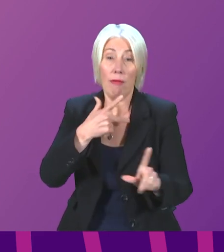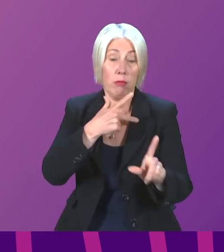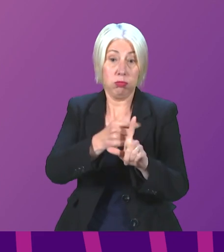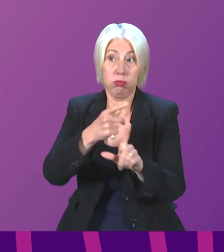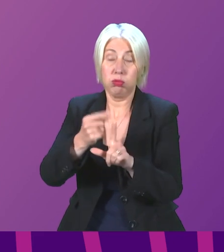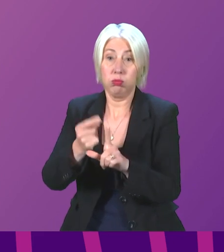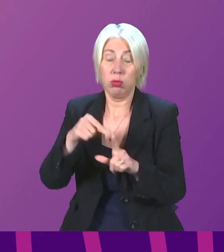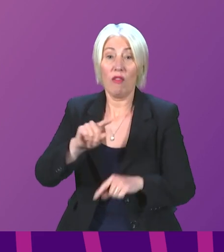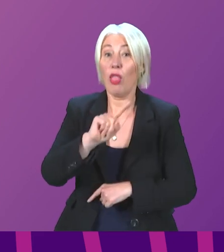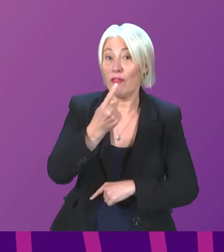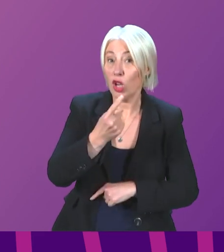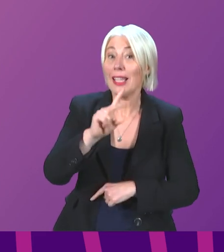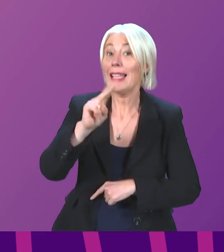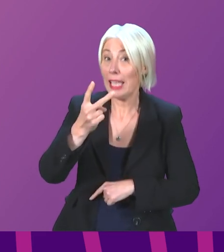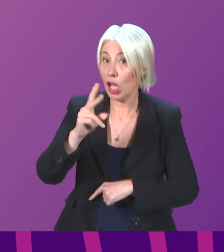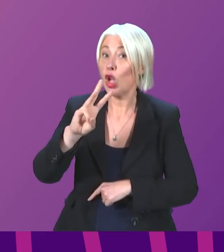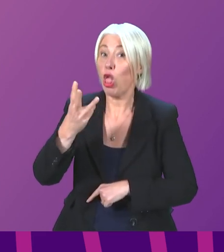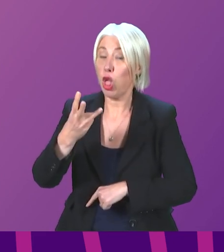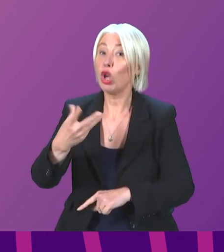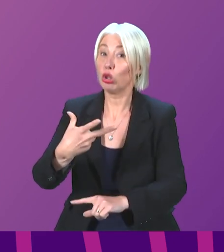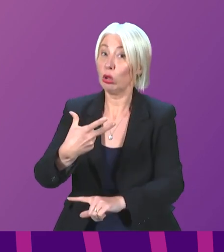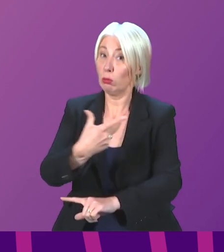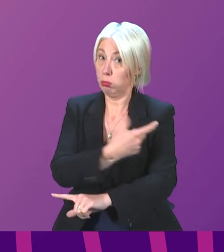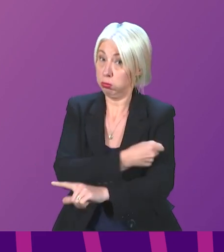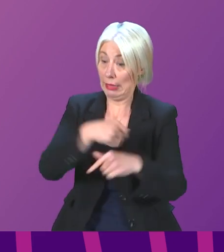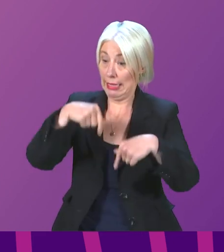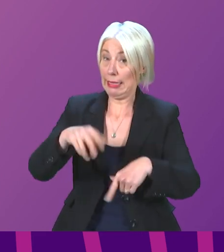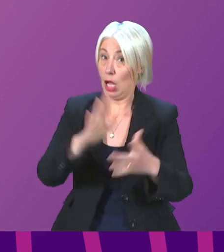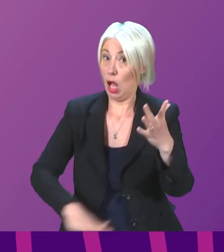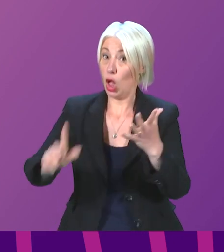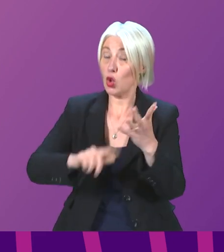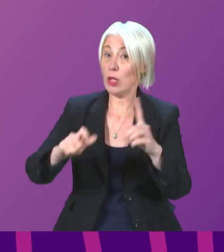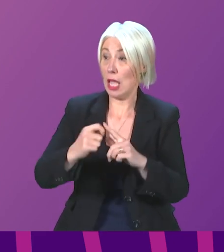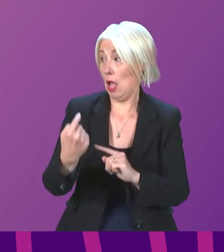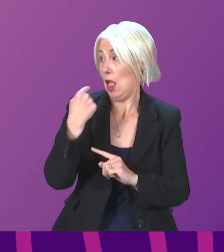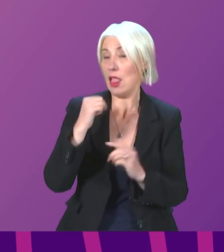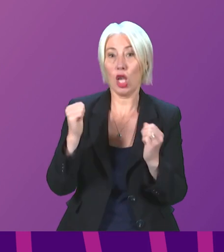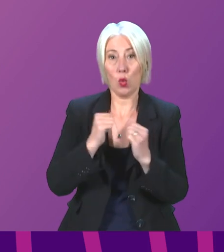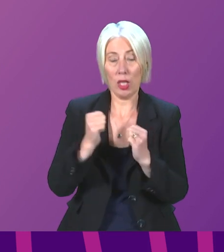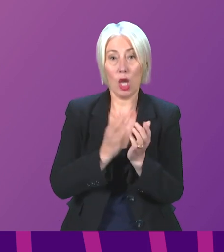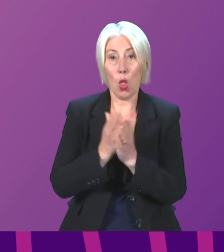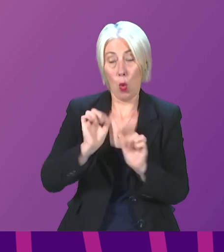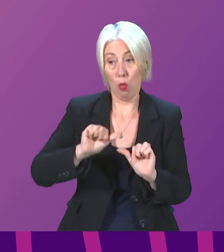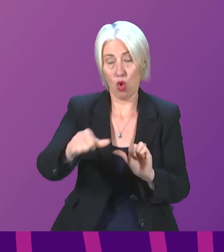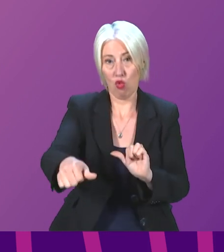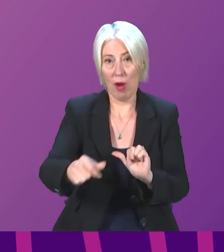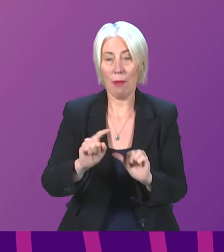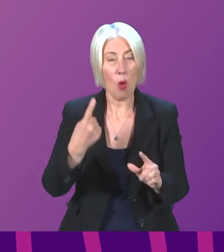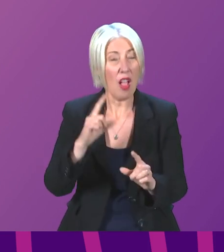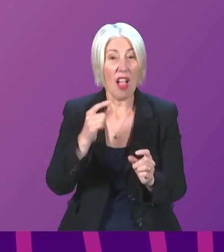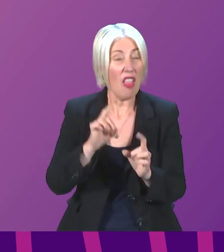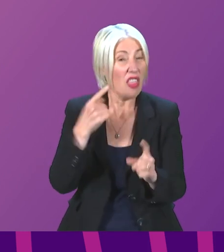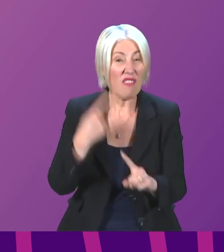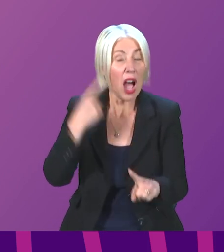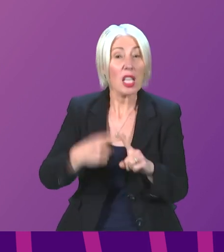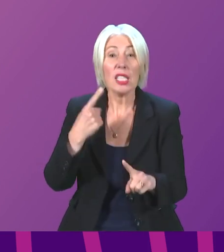uptake of first, second and third doses anywhere in the UK. At one point during our last winter vaccination programme, we had one of the fastest